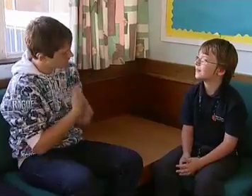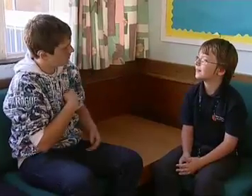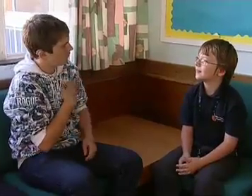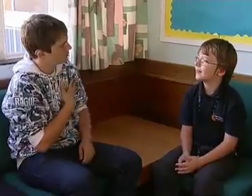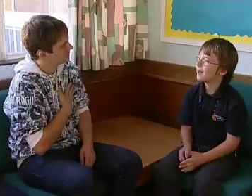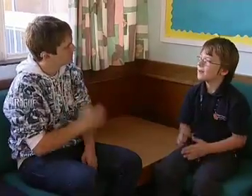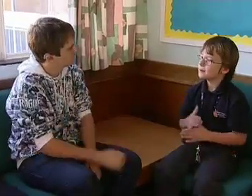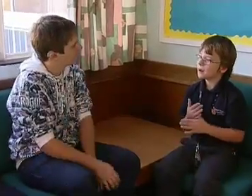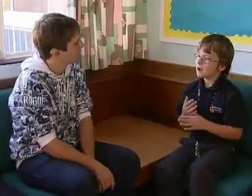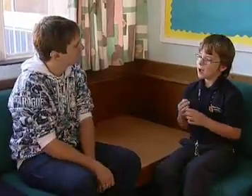Why was that?